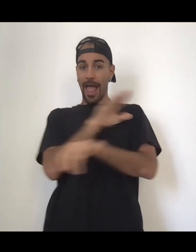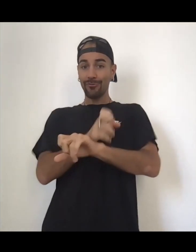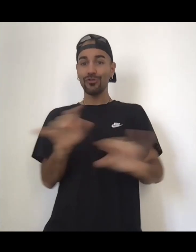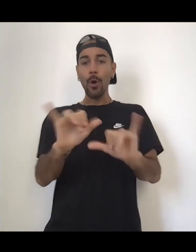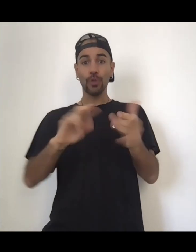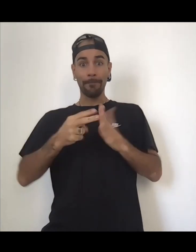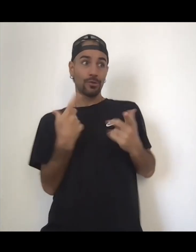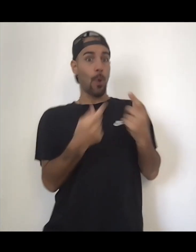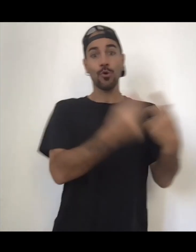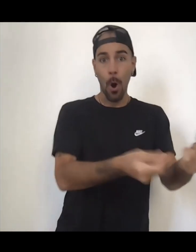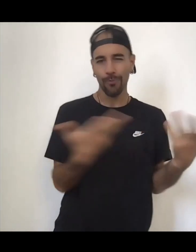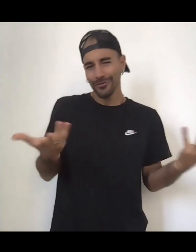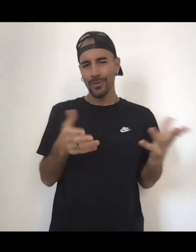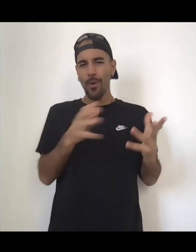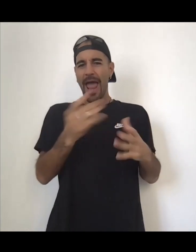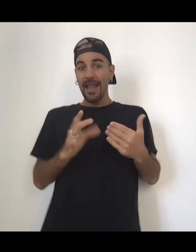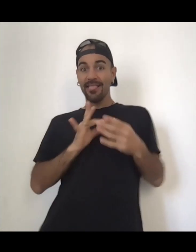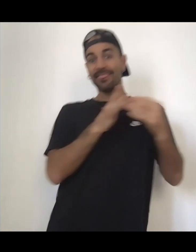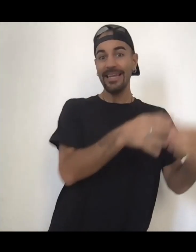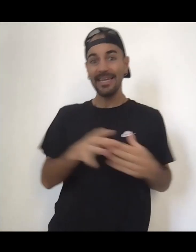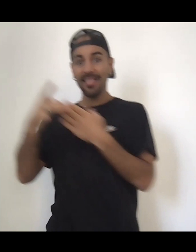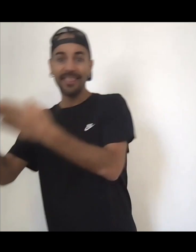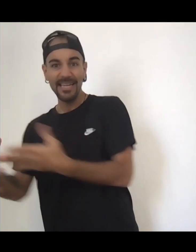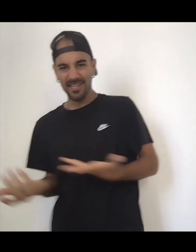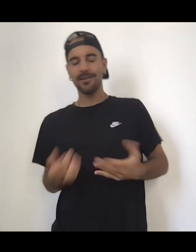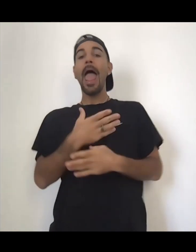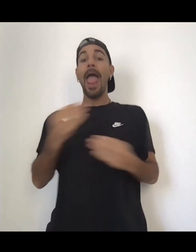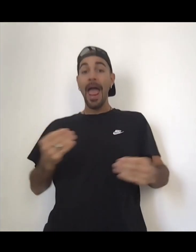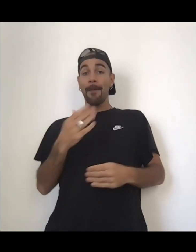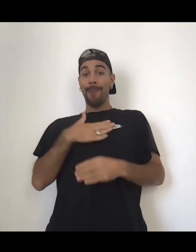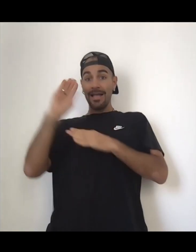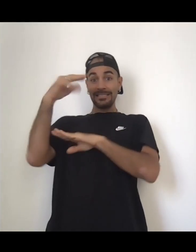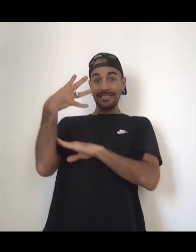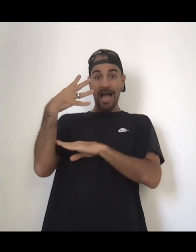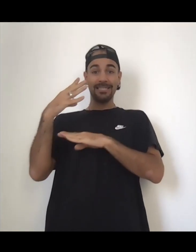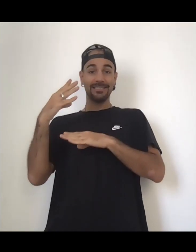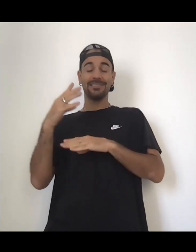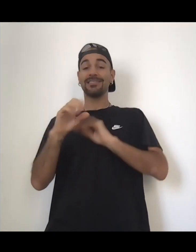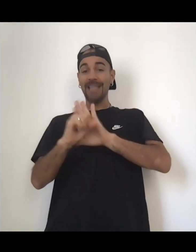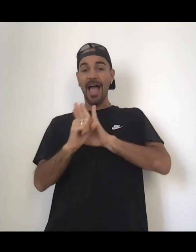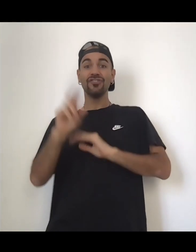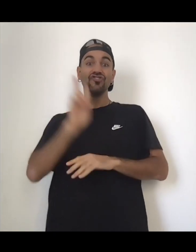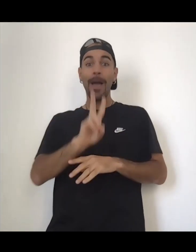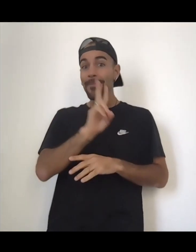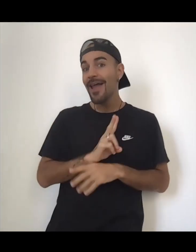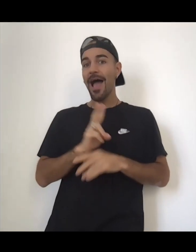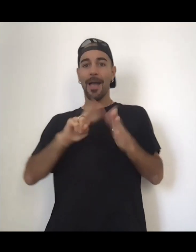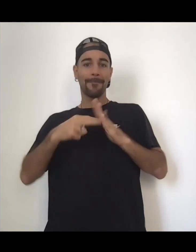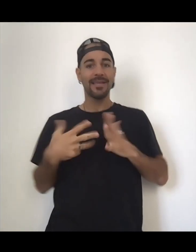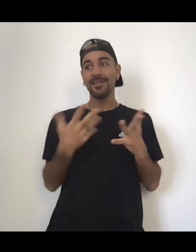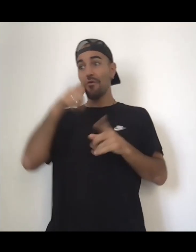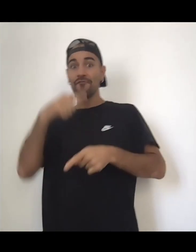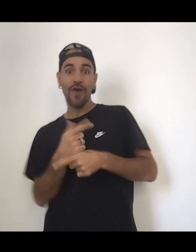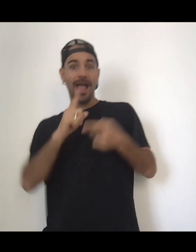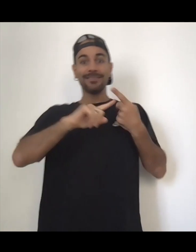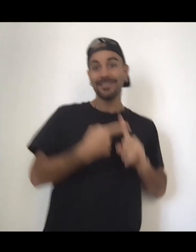So it's like literally infant thoughts and ideas and perspectives and joy and adventure and like communication and learning and